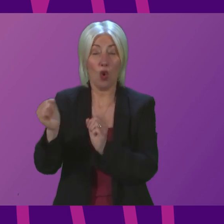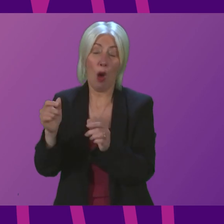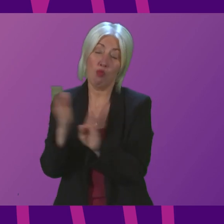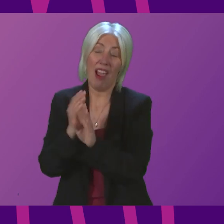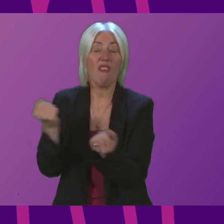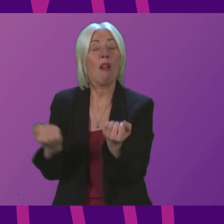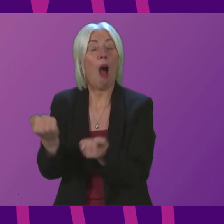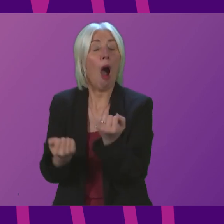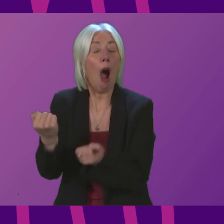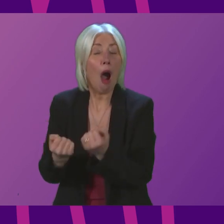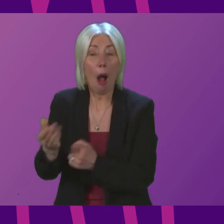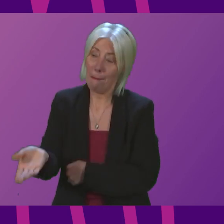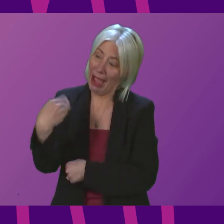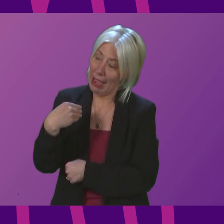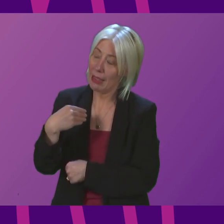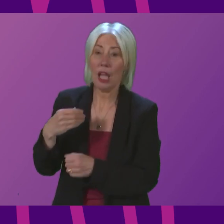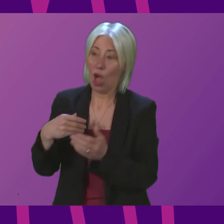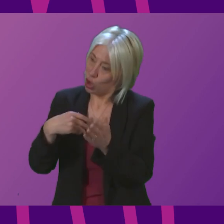this sorted and get Scotland moving again